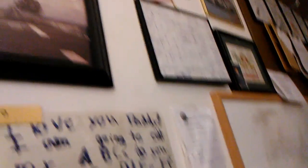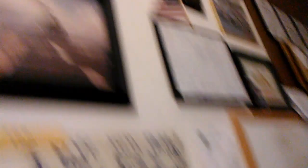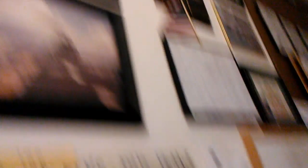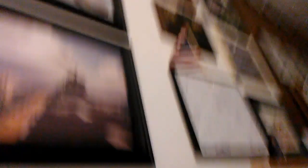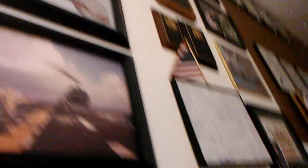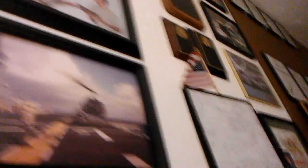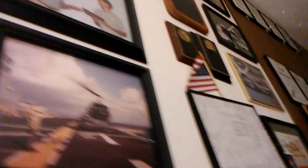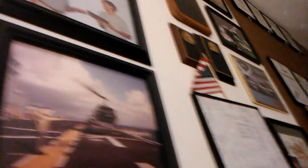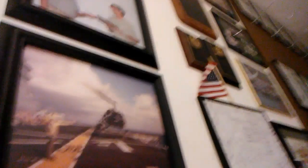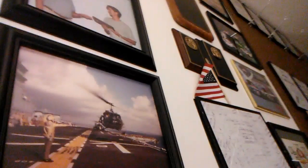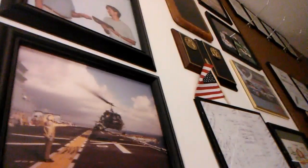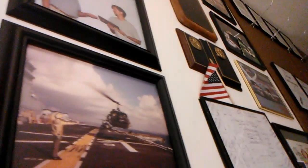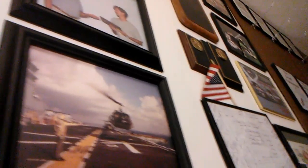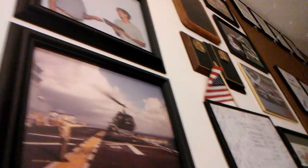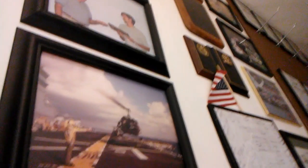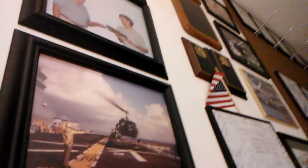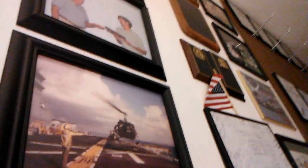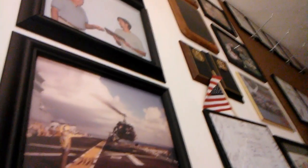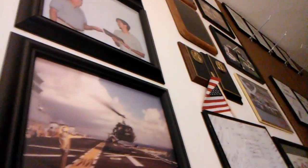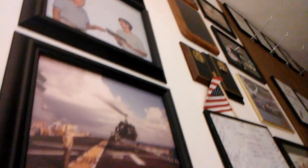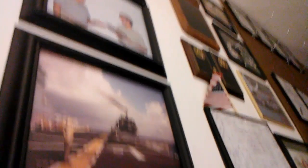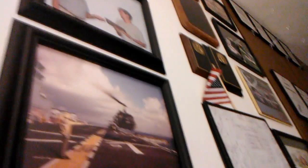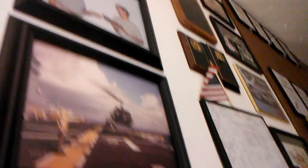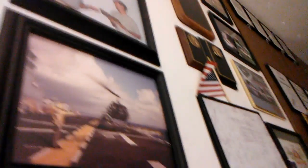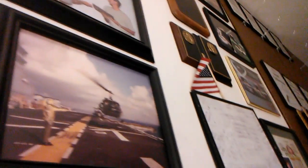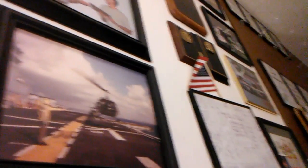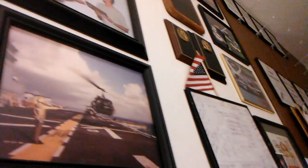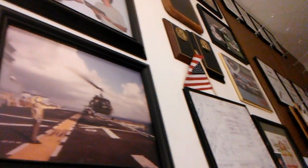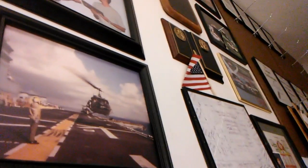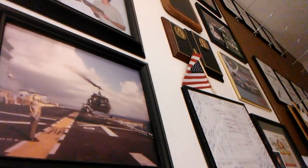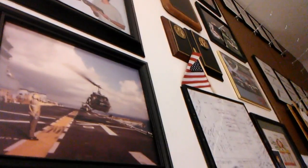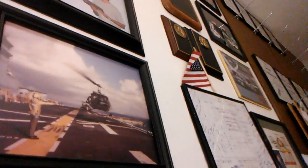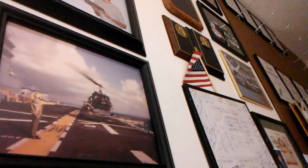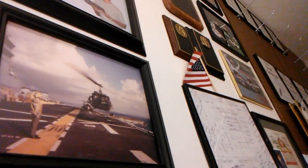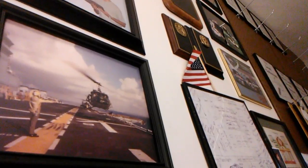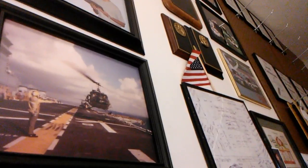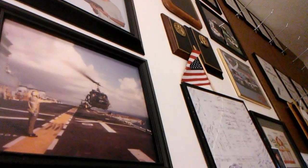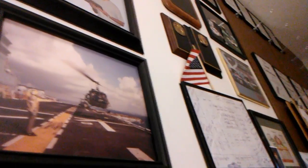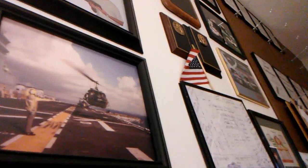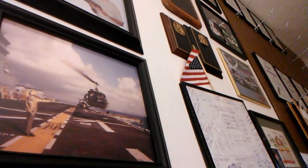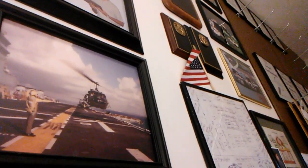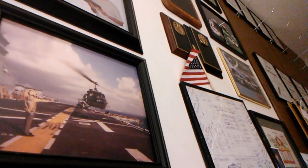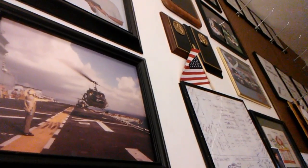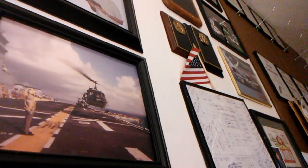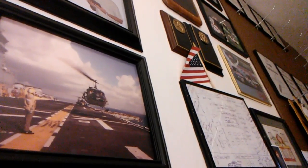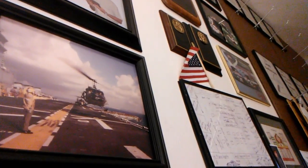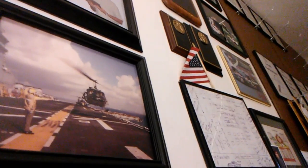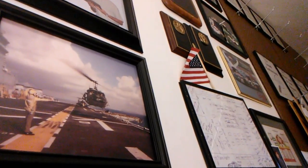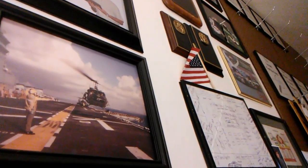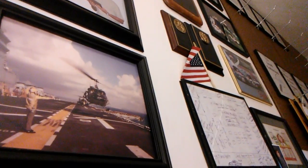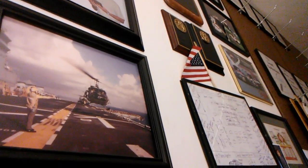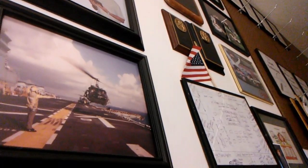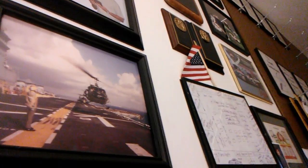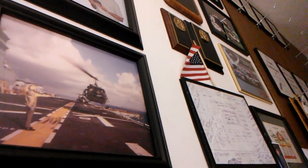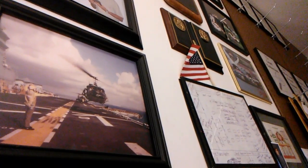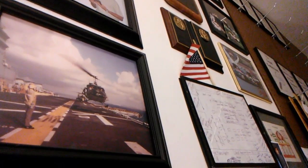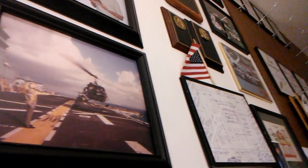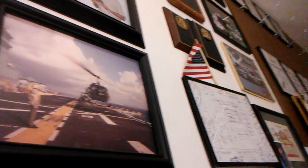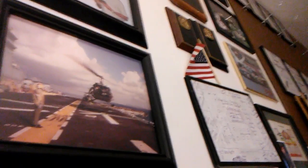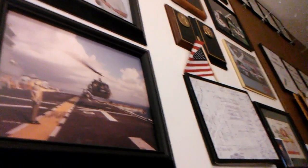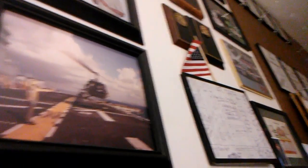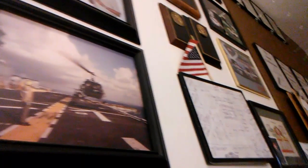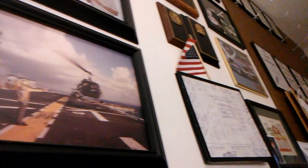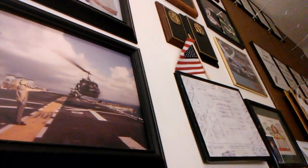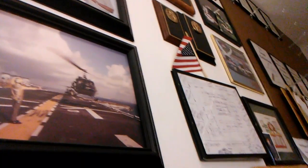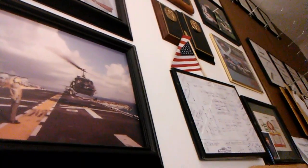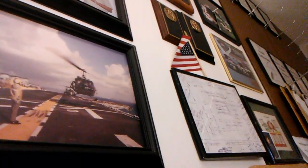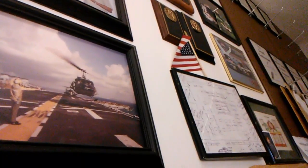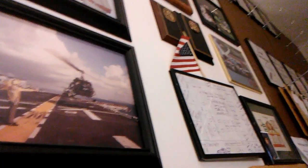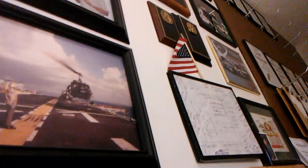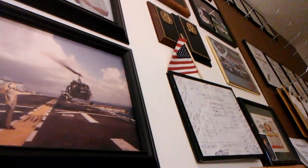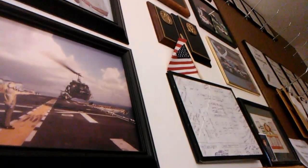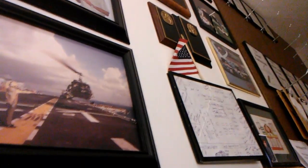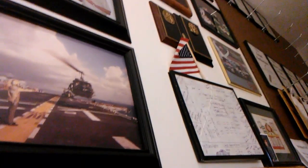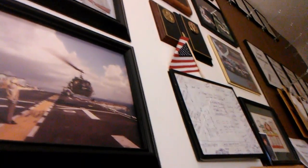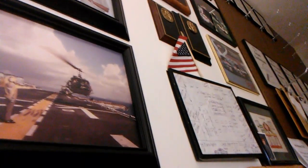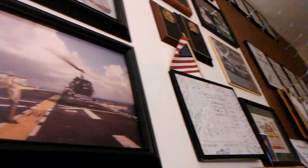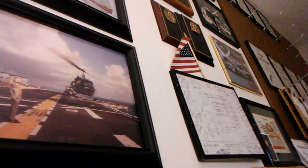By the way, don't disrespect the flag, man, because I'm a fourth generation veteran,